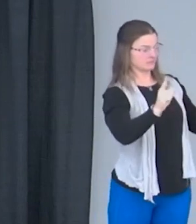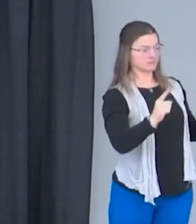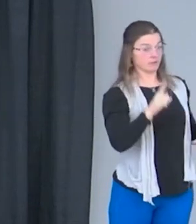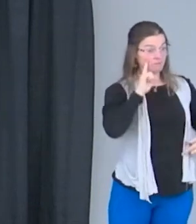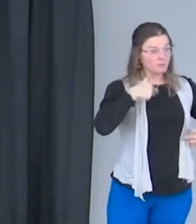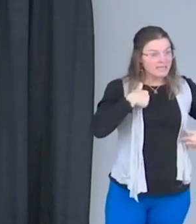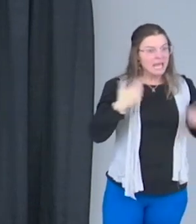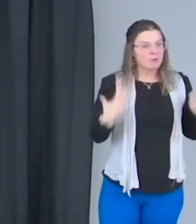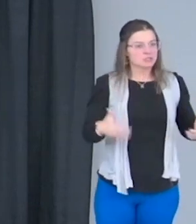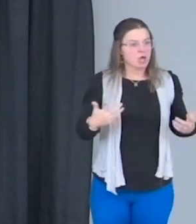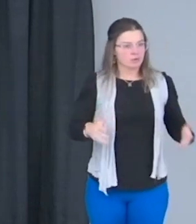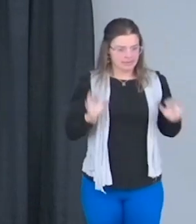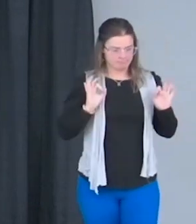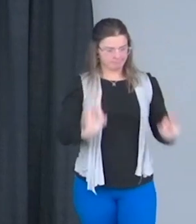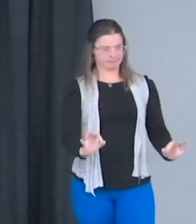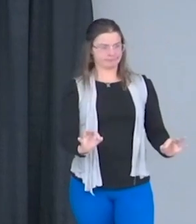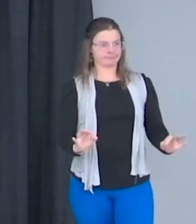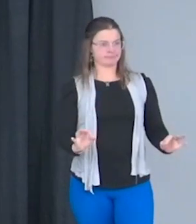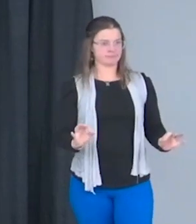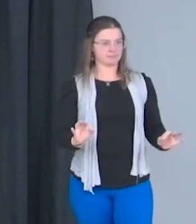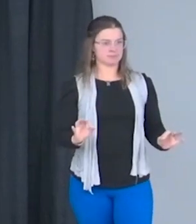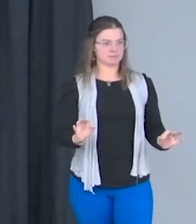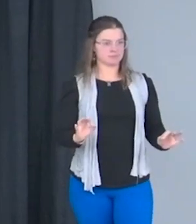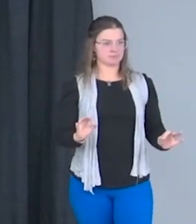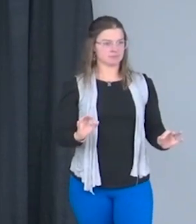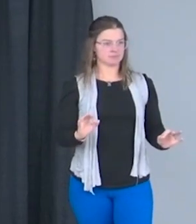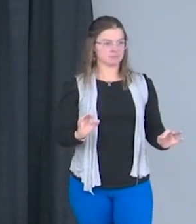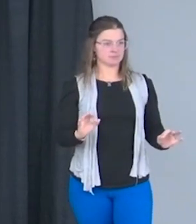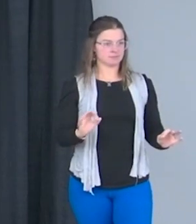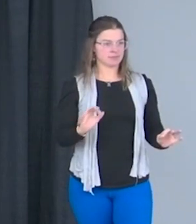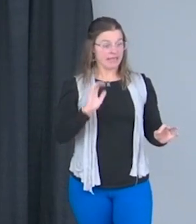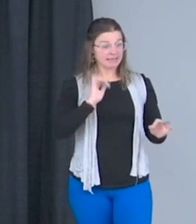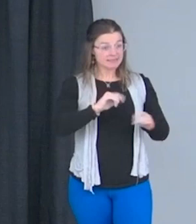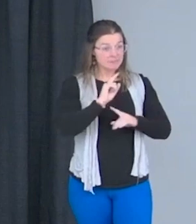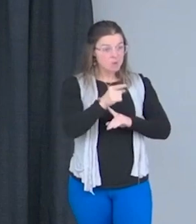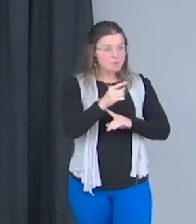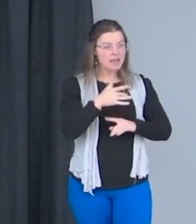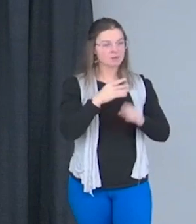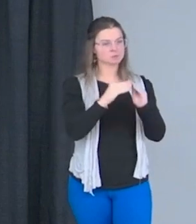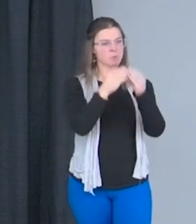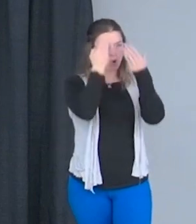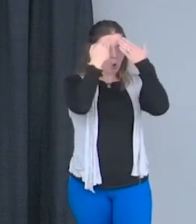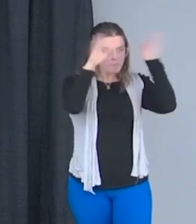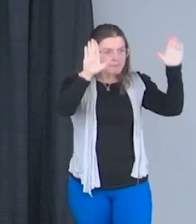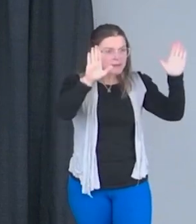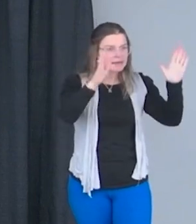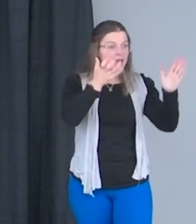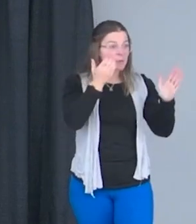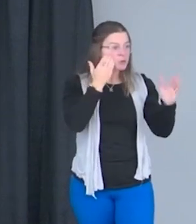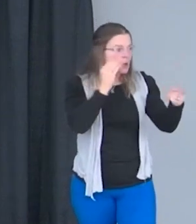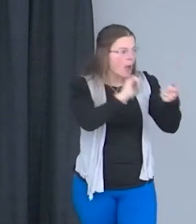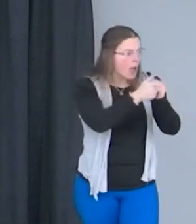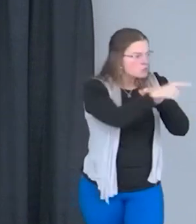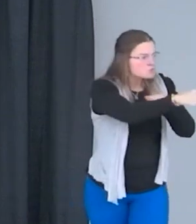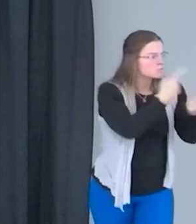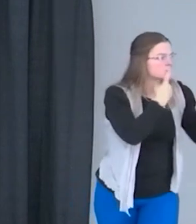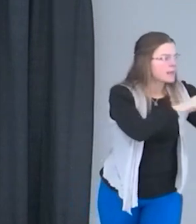already at a Hill State. And by being at a Hill State, I was more open-minded and wanted to know how they made it to their Hill State.